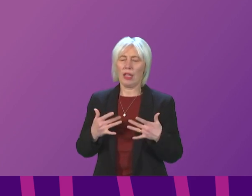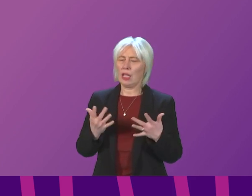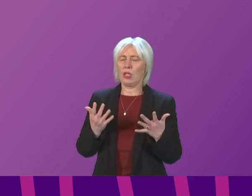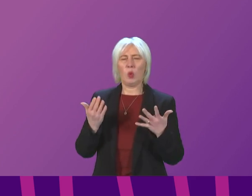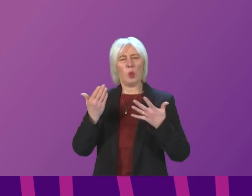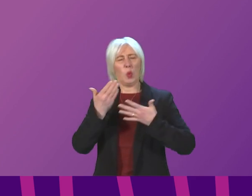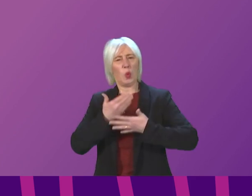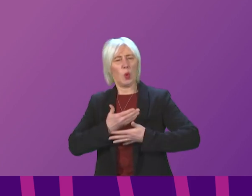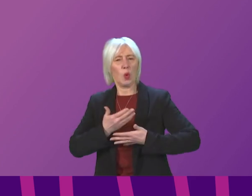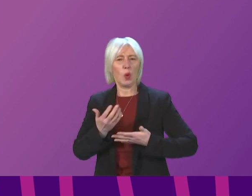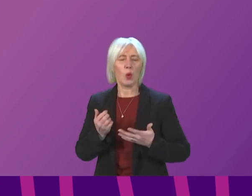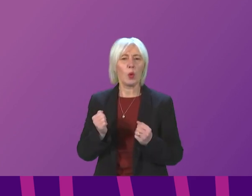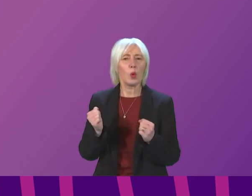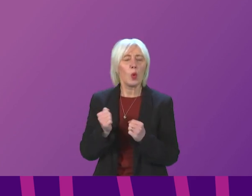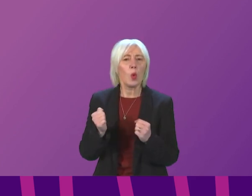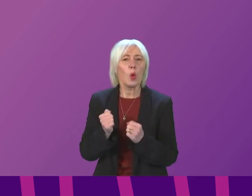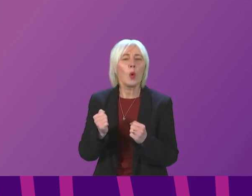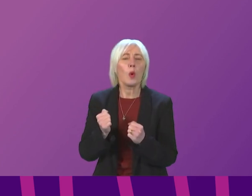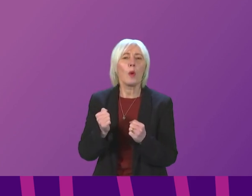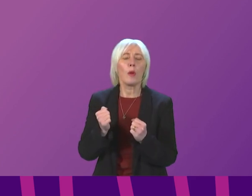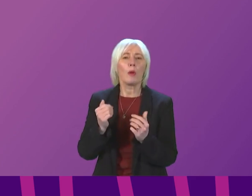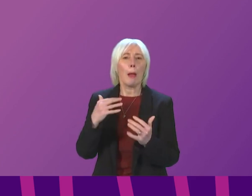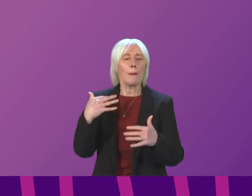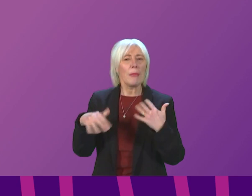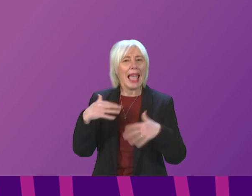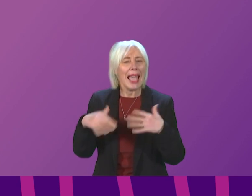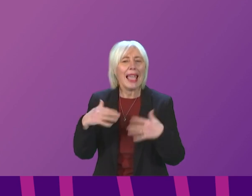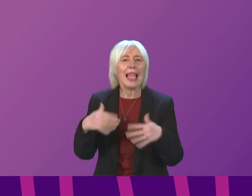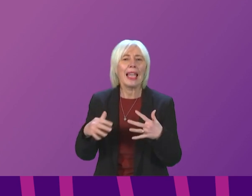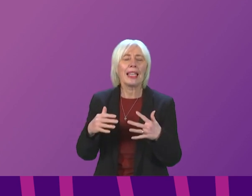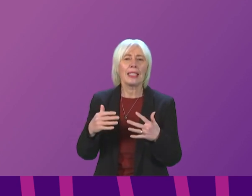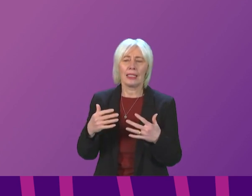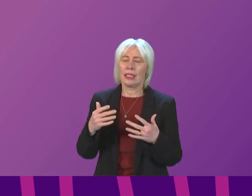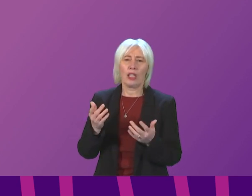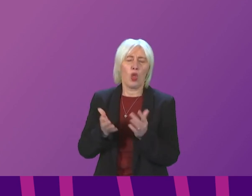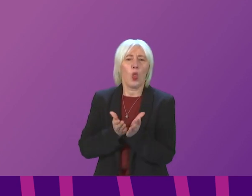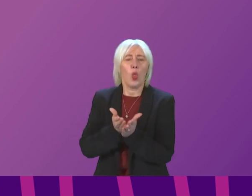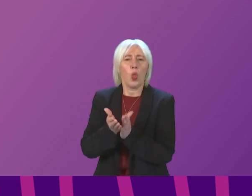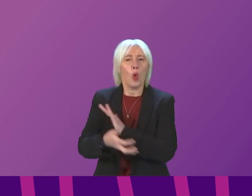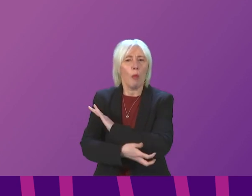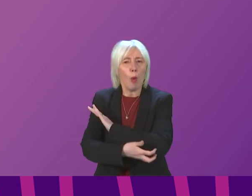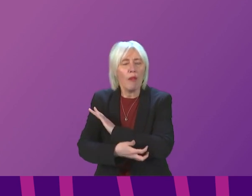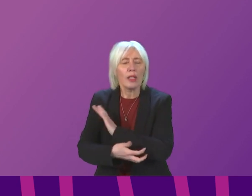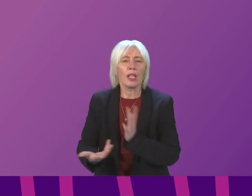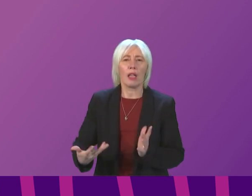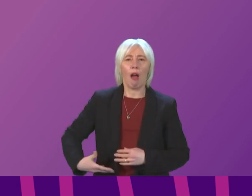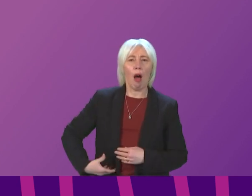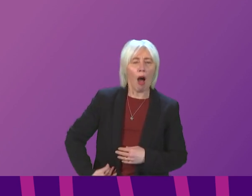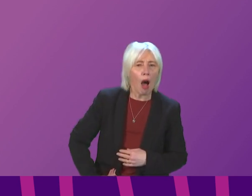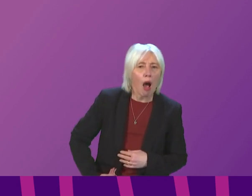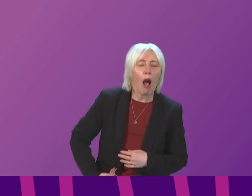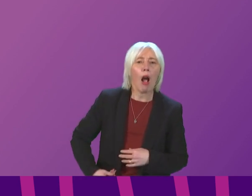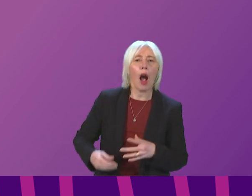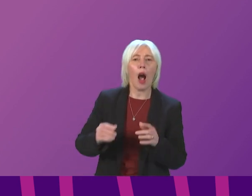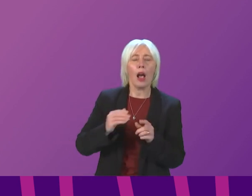There is a lot of pain and suffering caused by poverty, hunger, climate